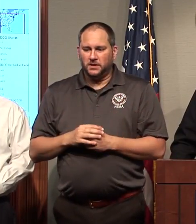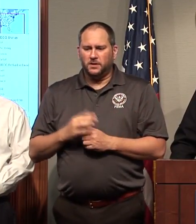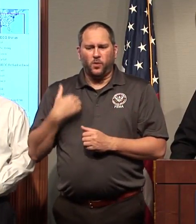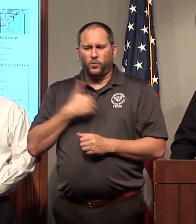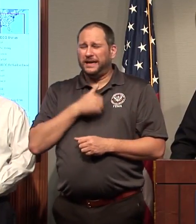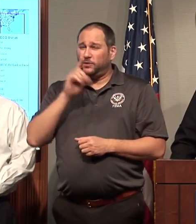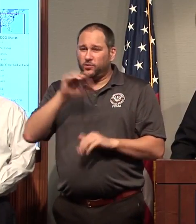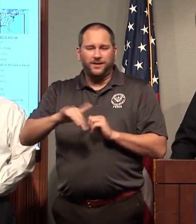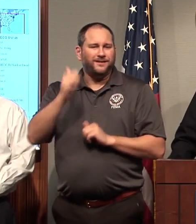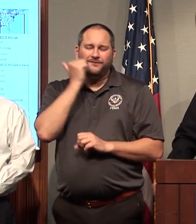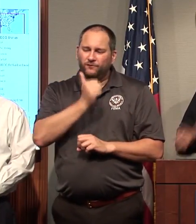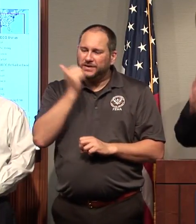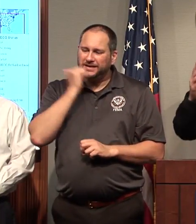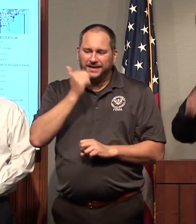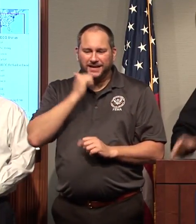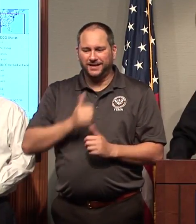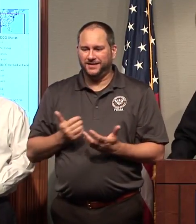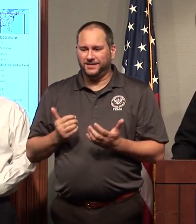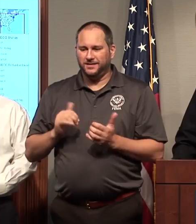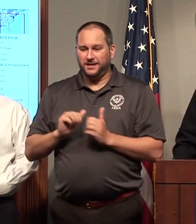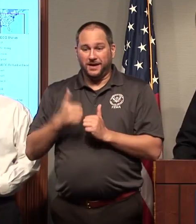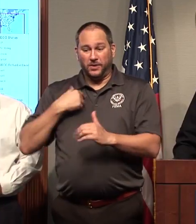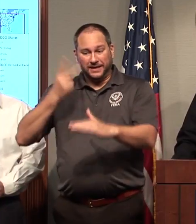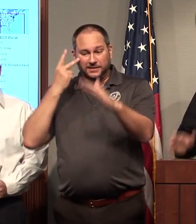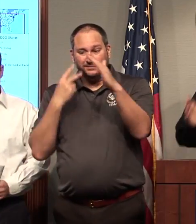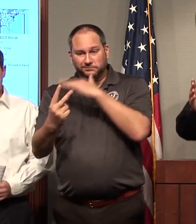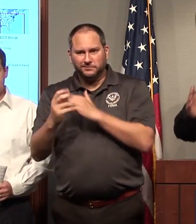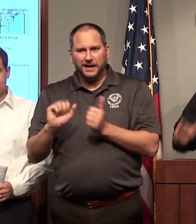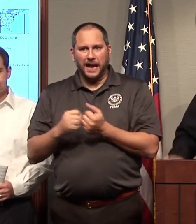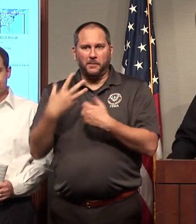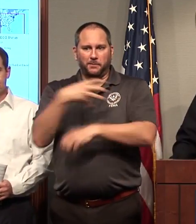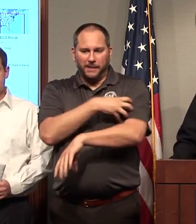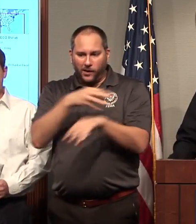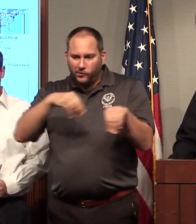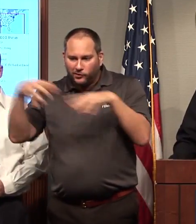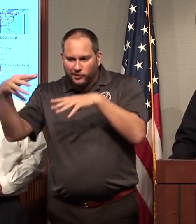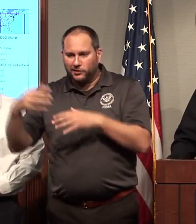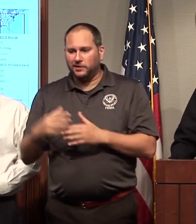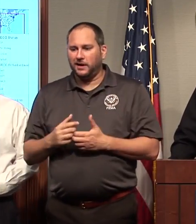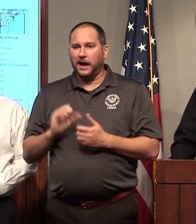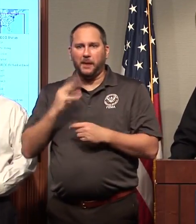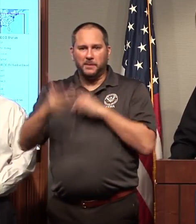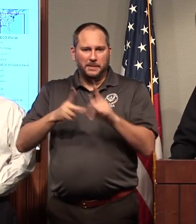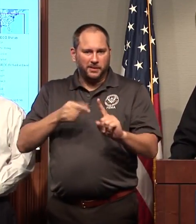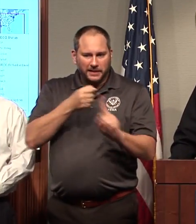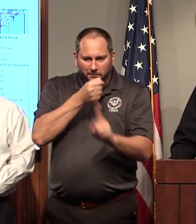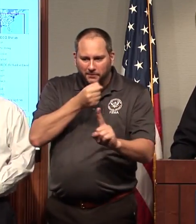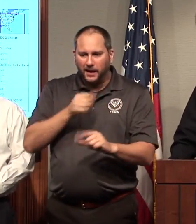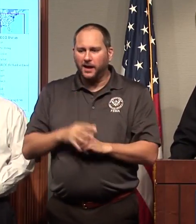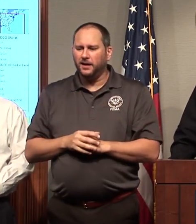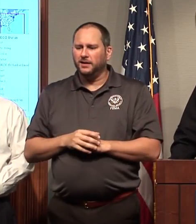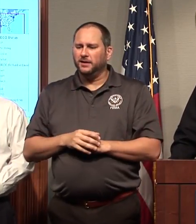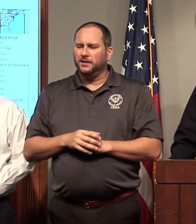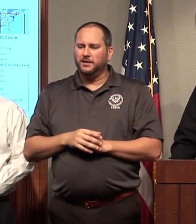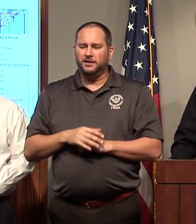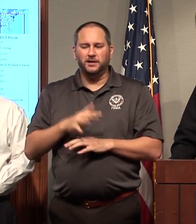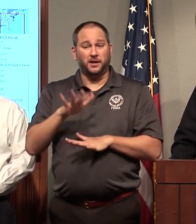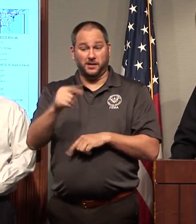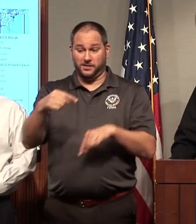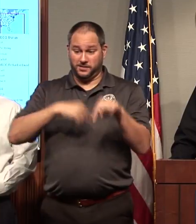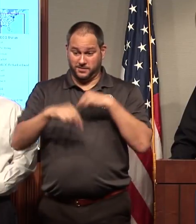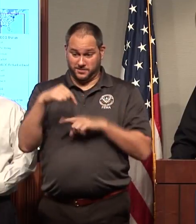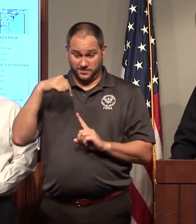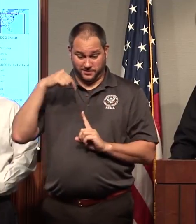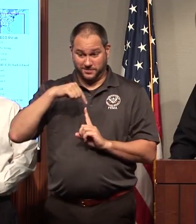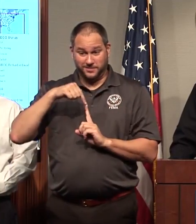daily basis. That's how we estimate how much power is going to be knocked out or how many people are going to be influenced. But here again, it goes back to the only way we